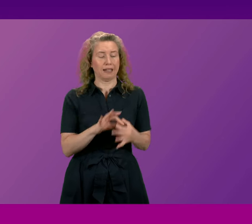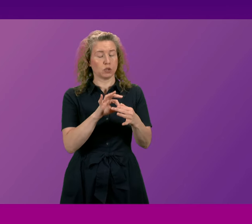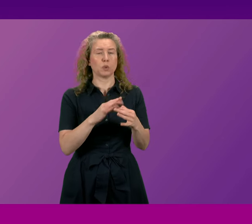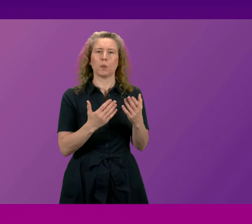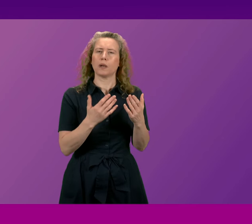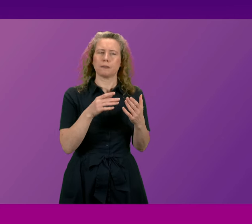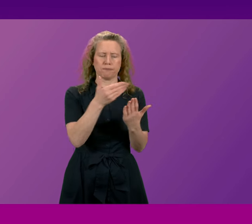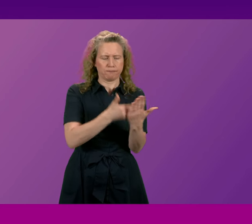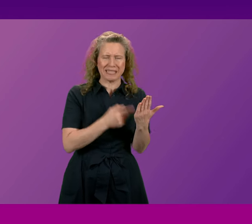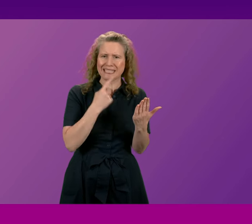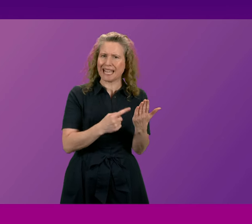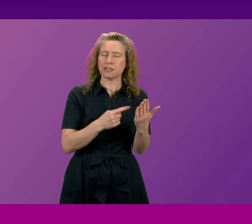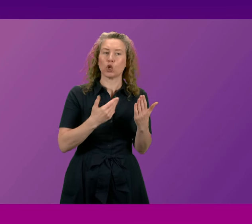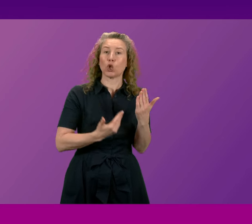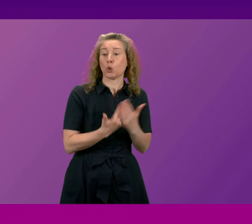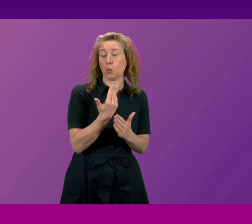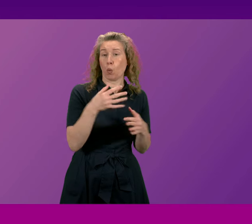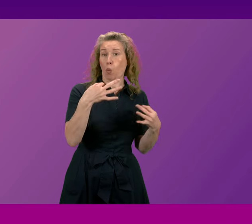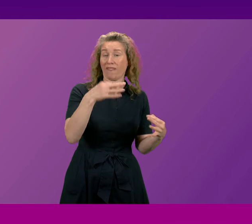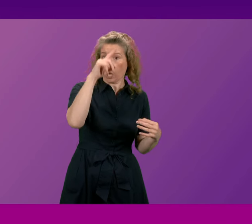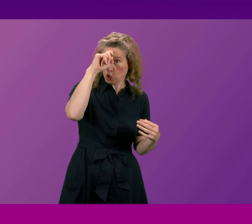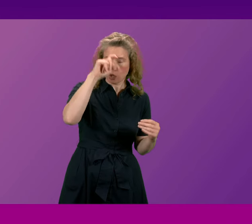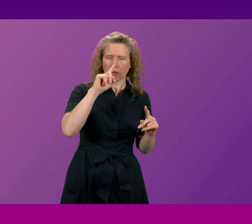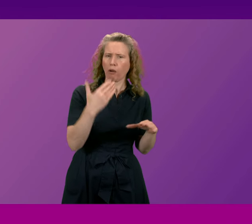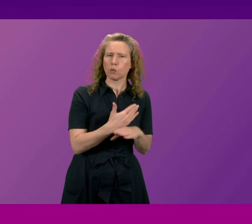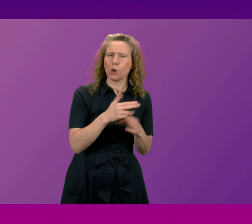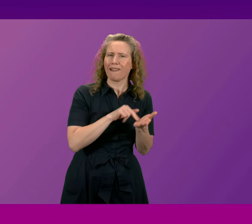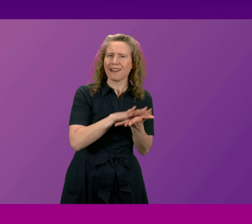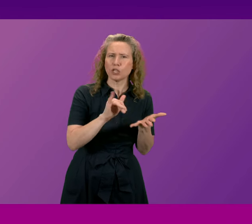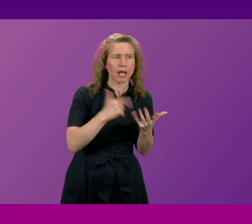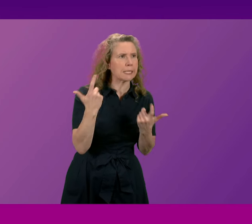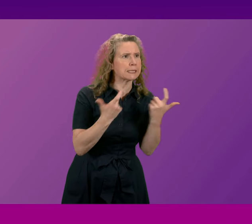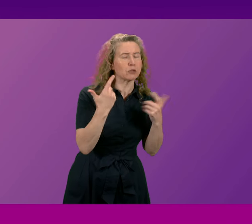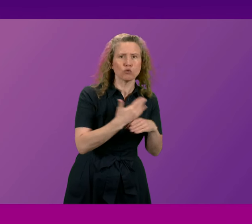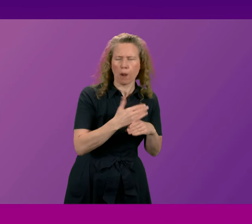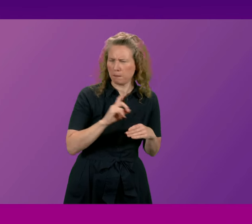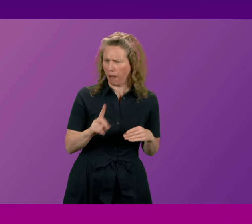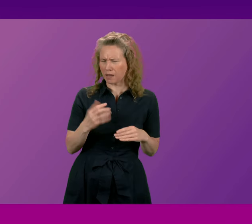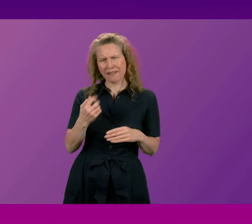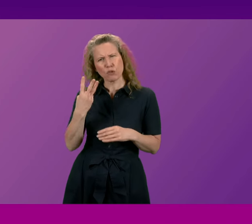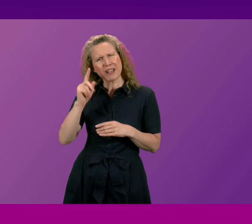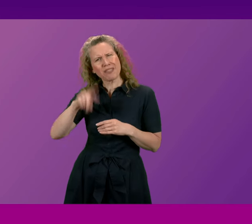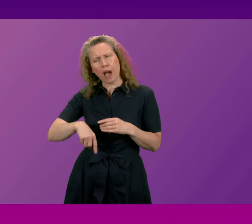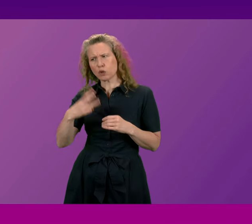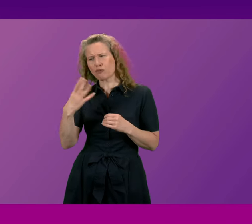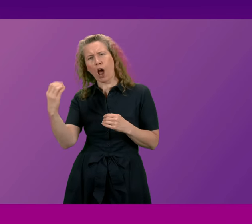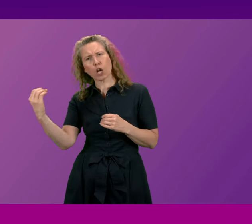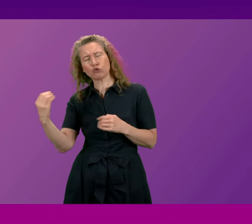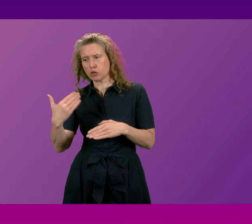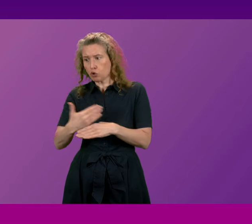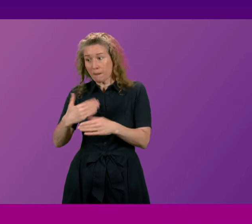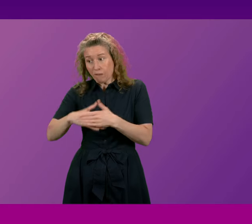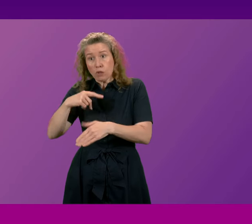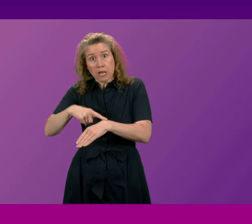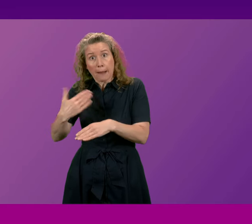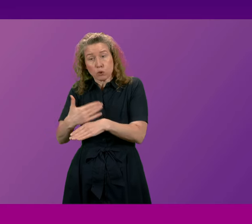qualified nurses are unable to find employment in the NHS despite there being over 3,300 whole-time